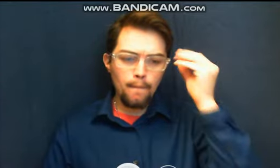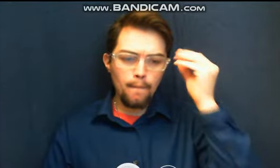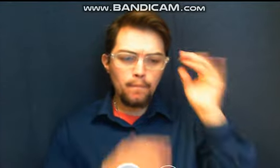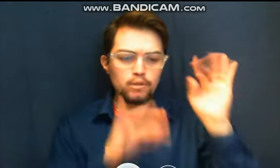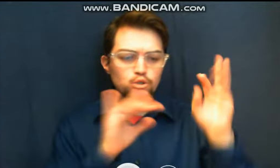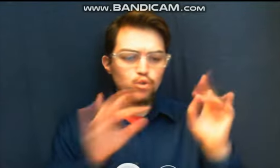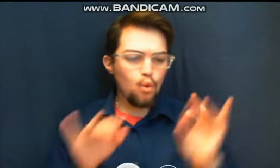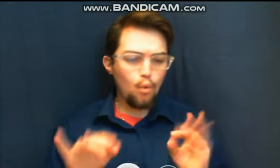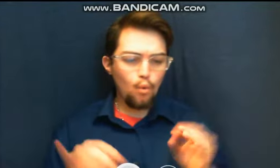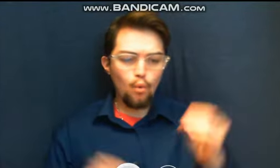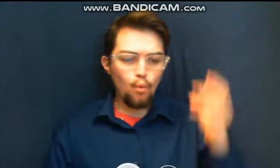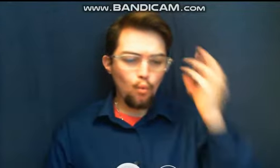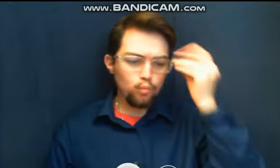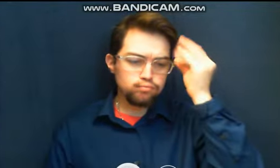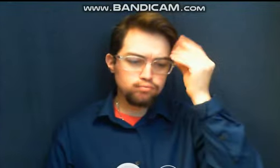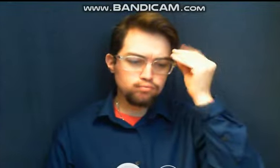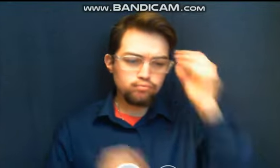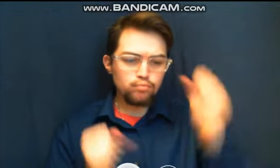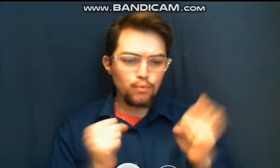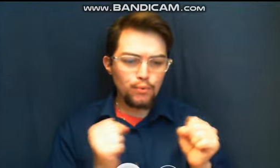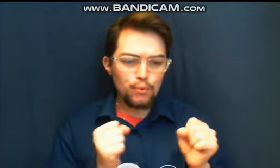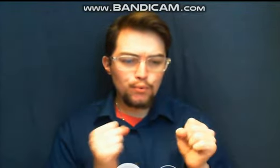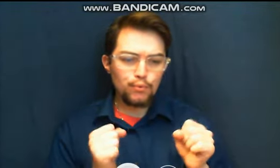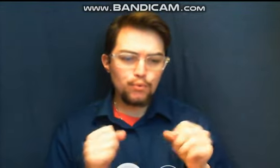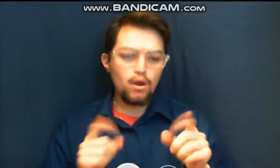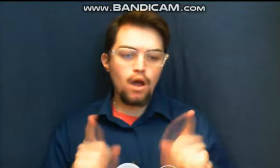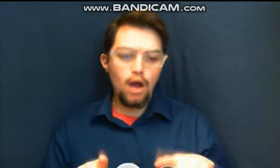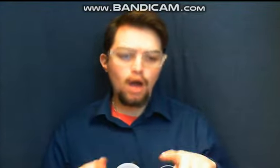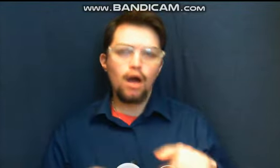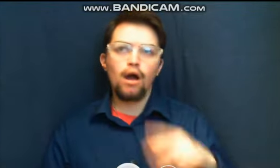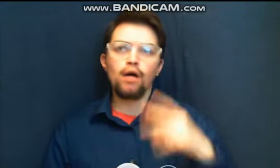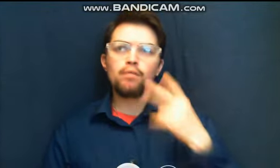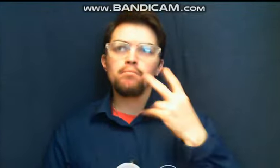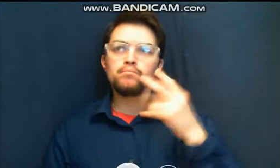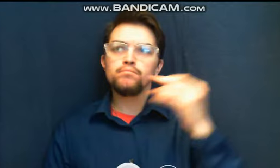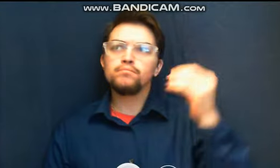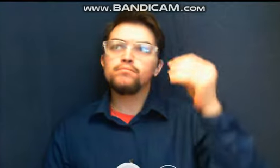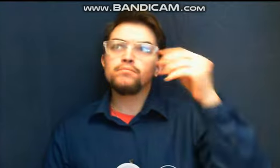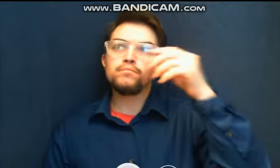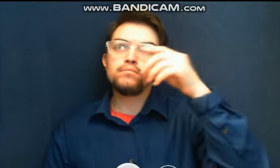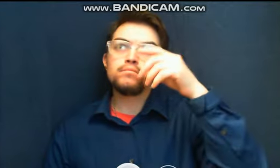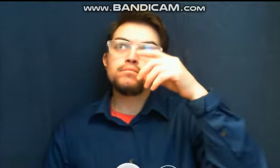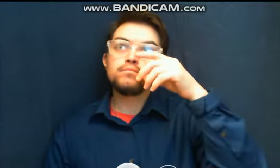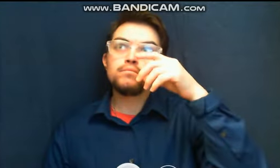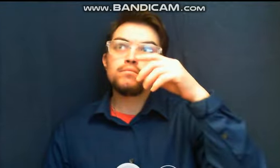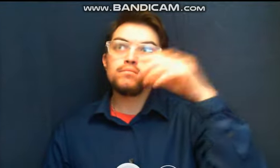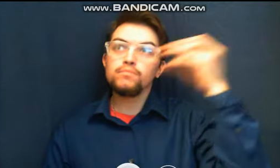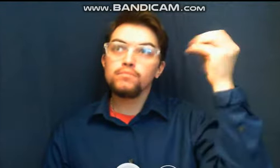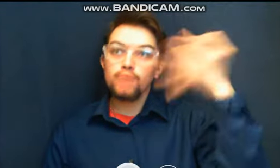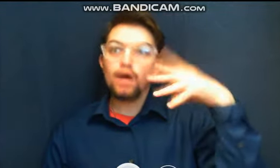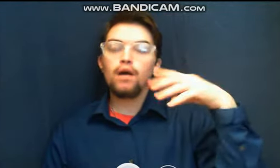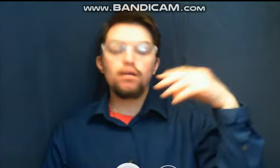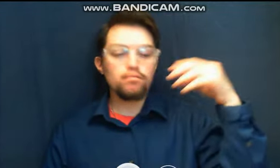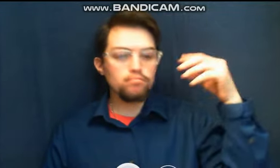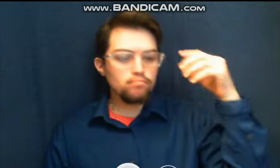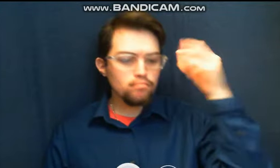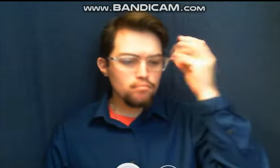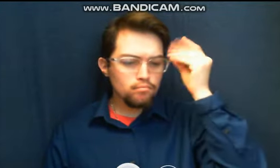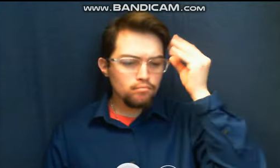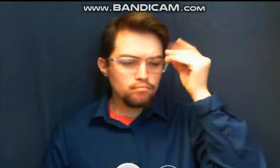when we have lots and lots of sunshine, we think of summer, and when we have, let's see, I